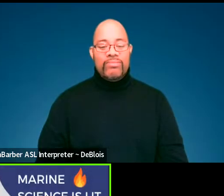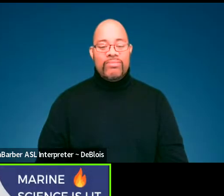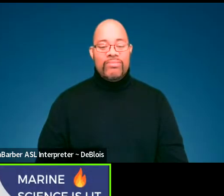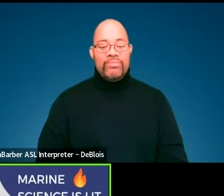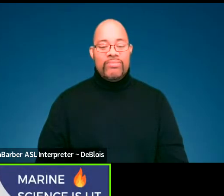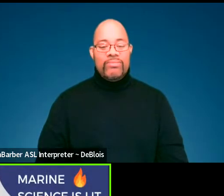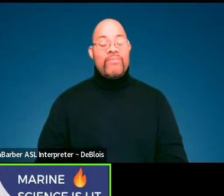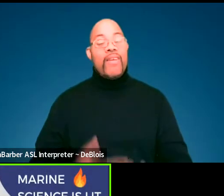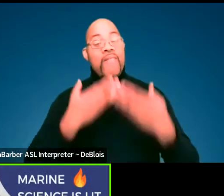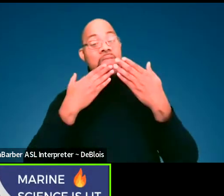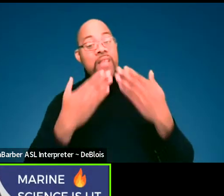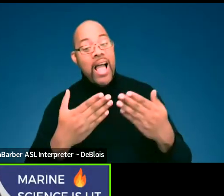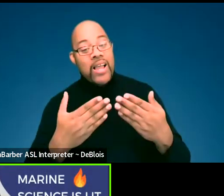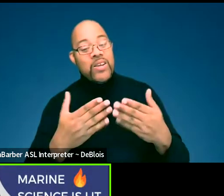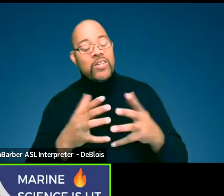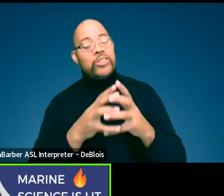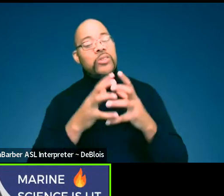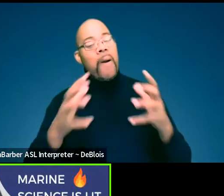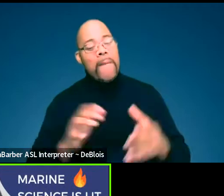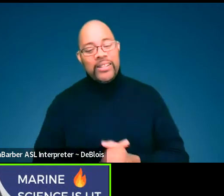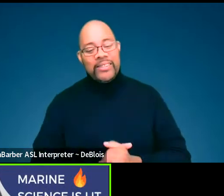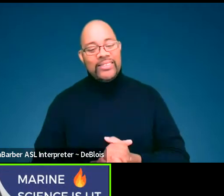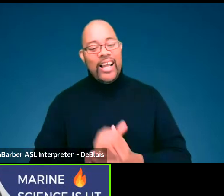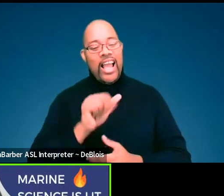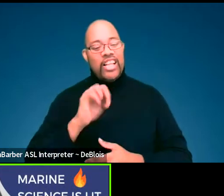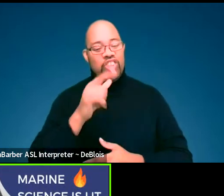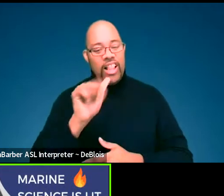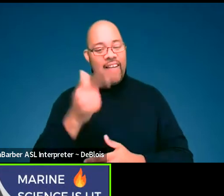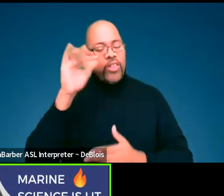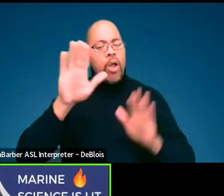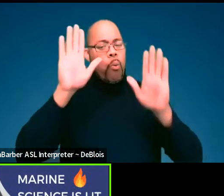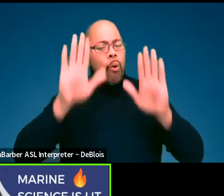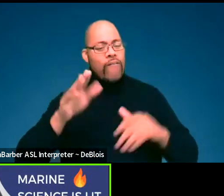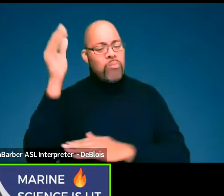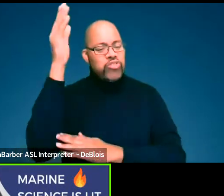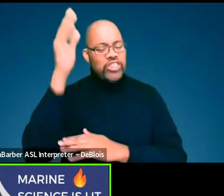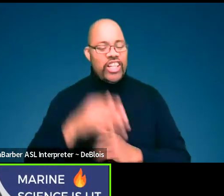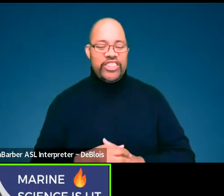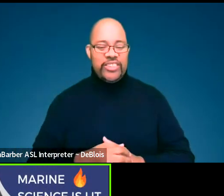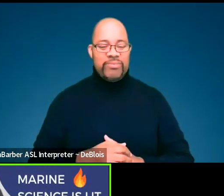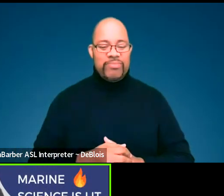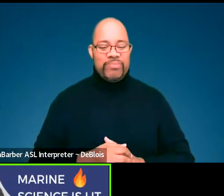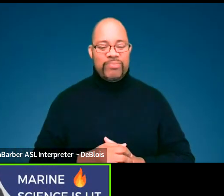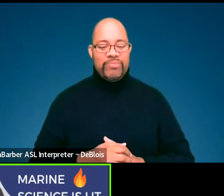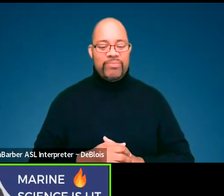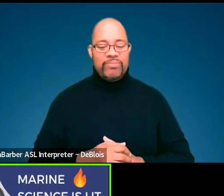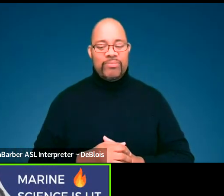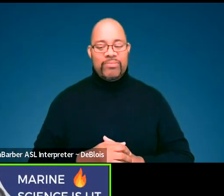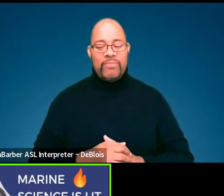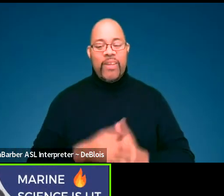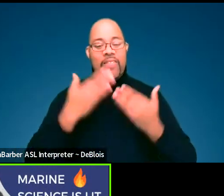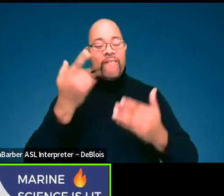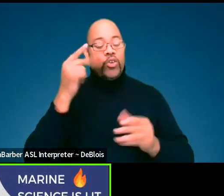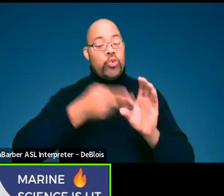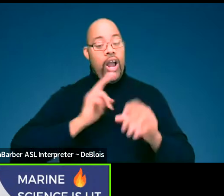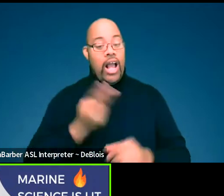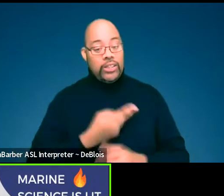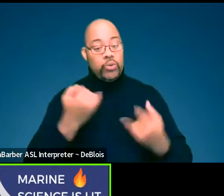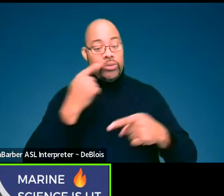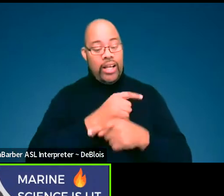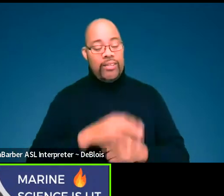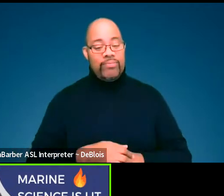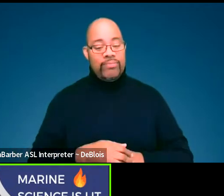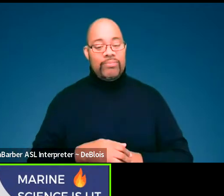Thank you so much, Angela, for that wonderful presentation. Um, thank you for joining us today.